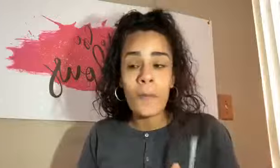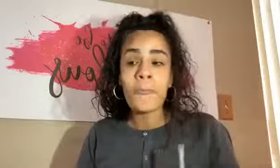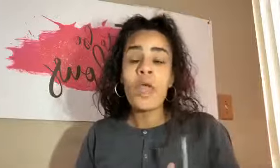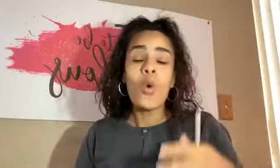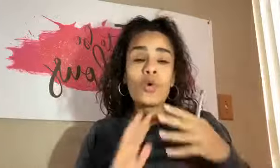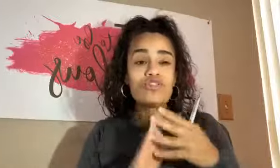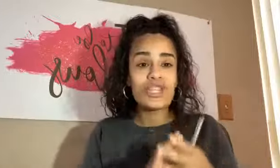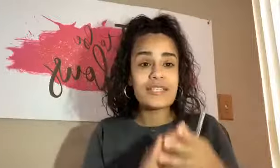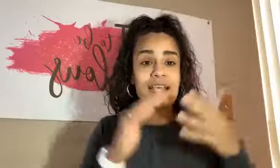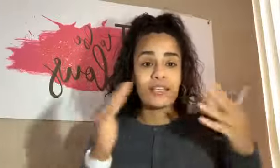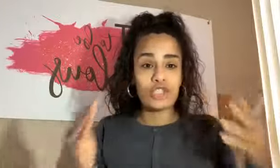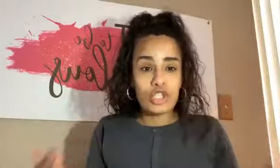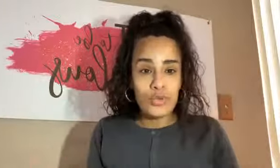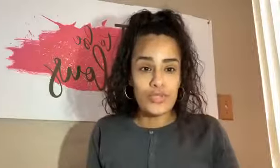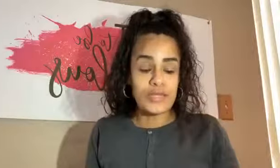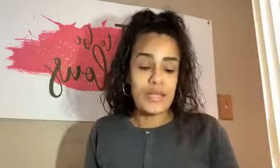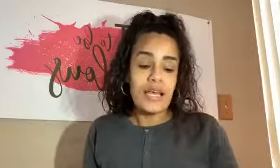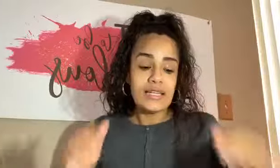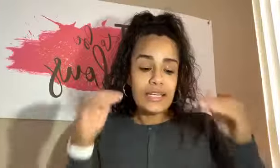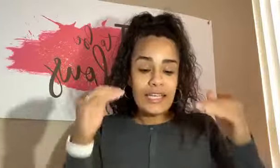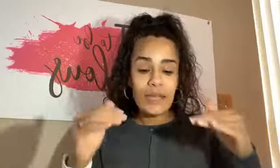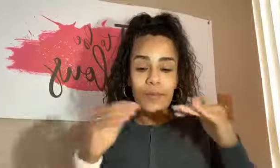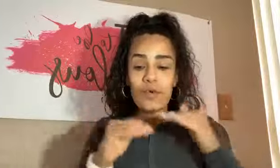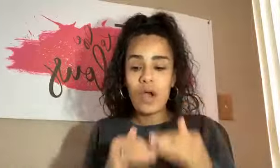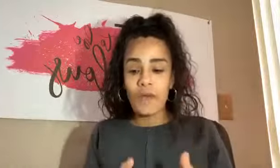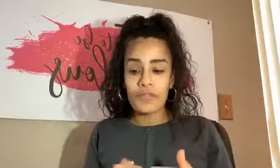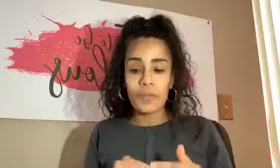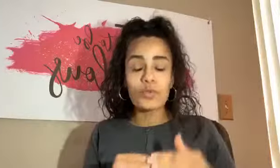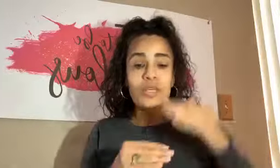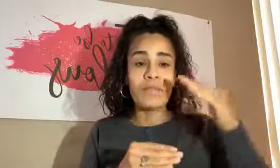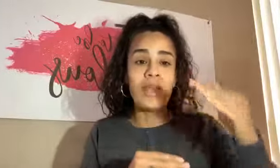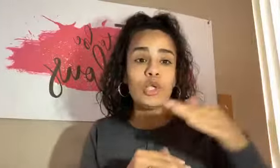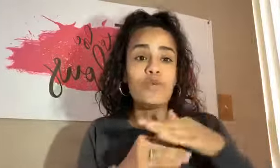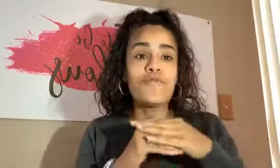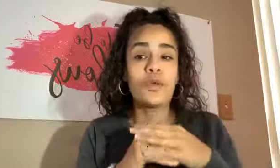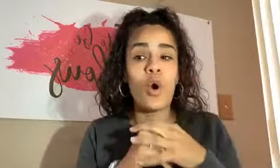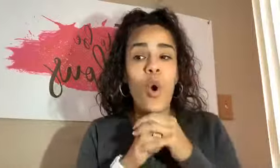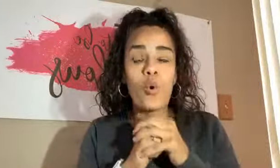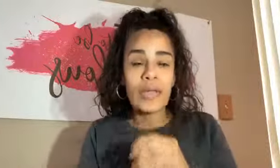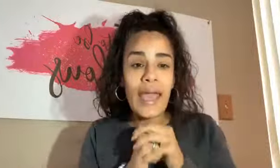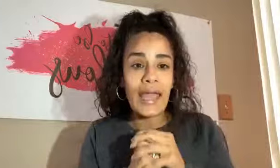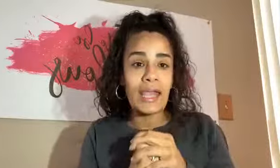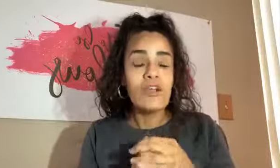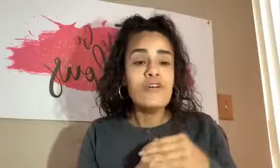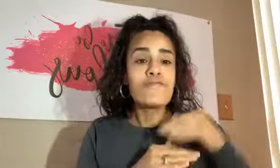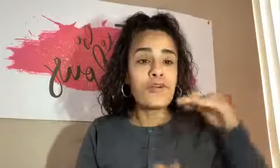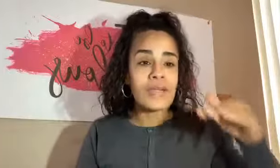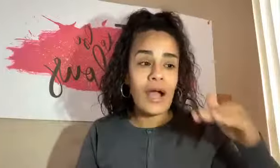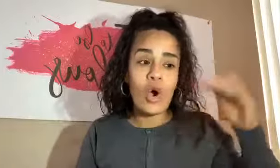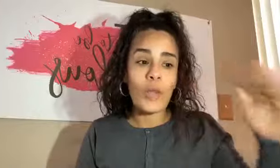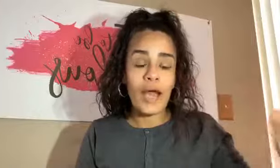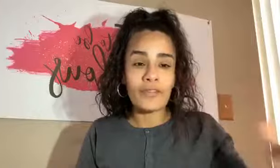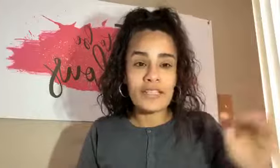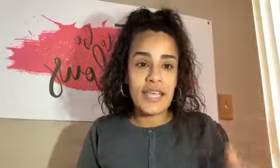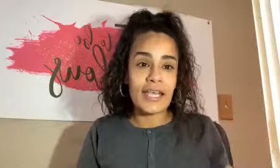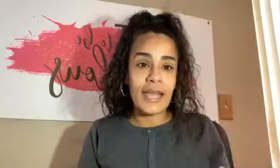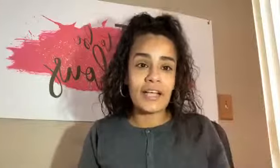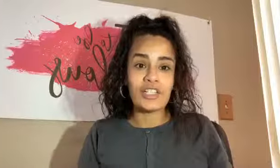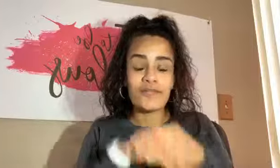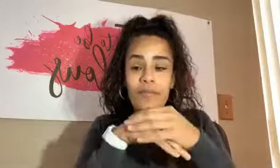were just excuses to keep you comfortable, to make you feel okay for not going out there and taking action, for